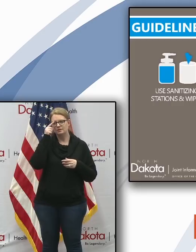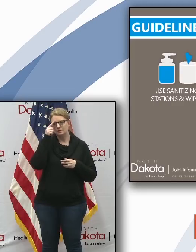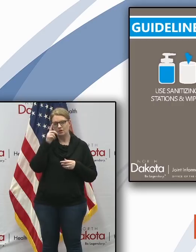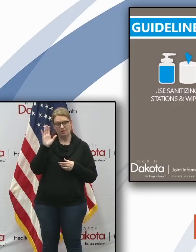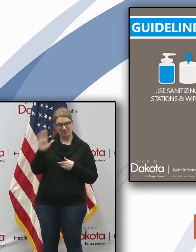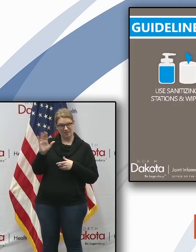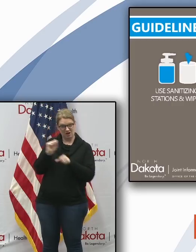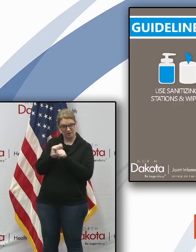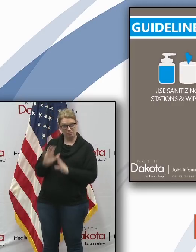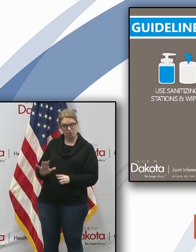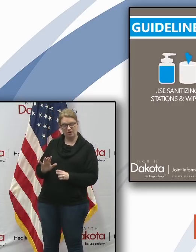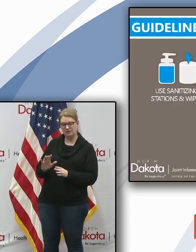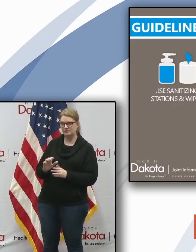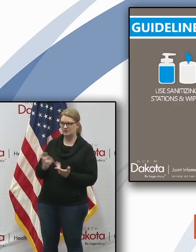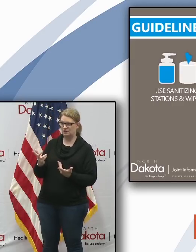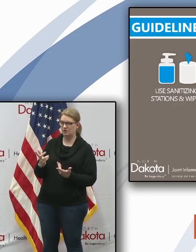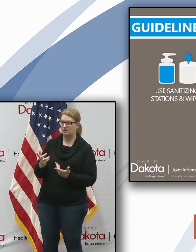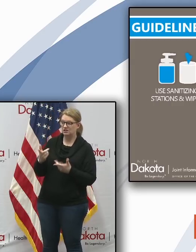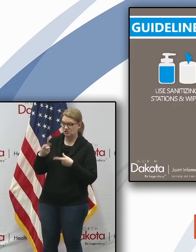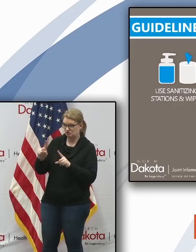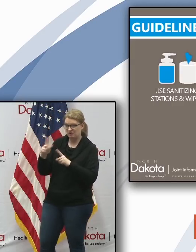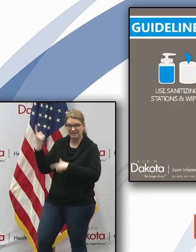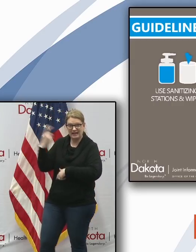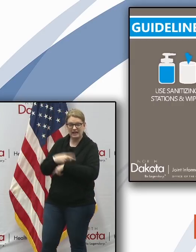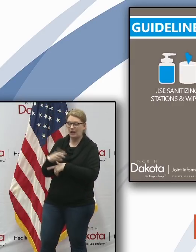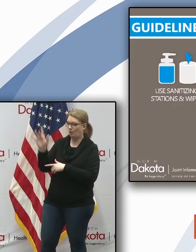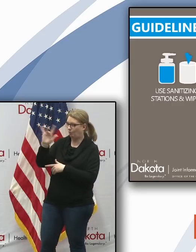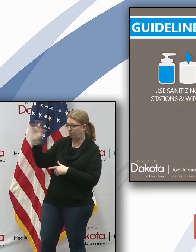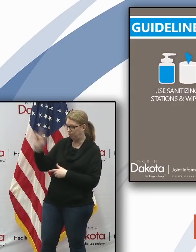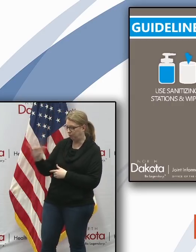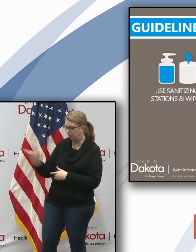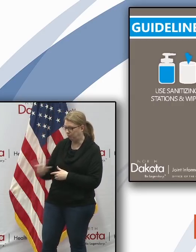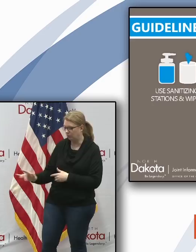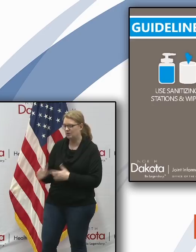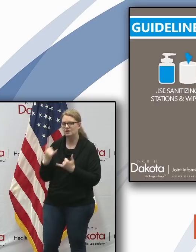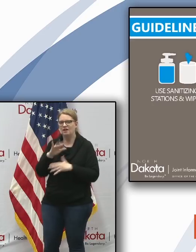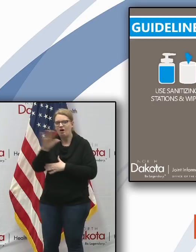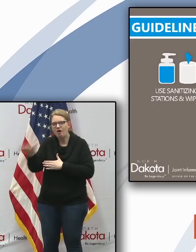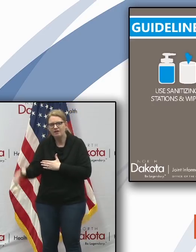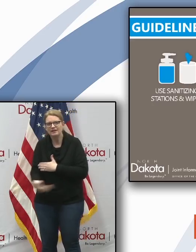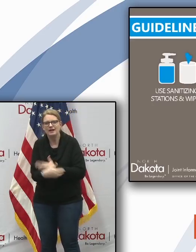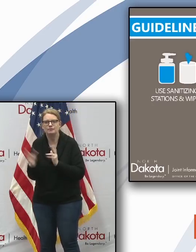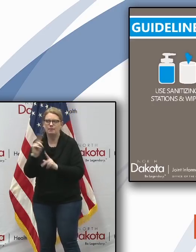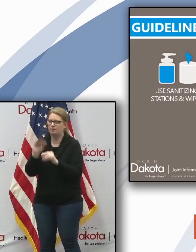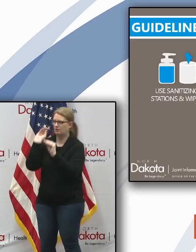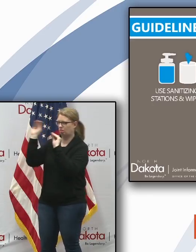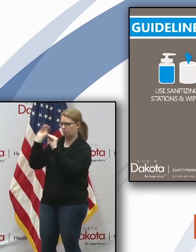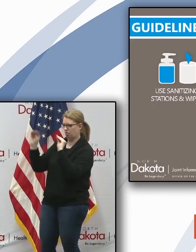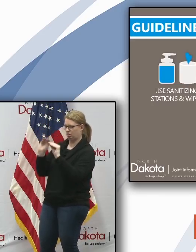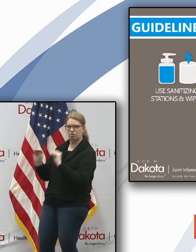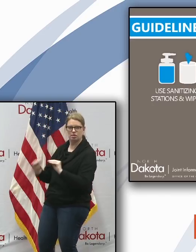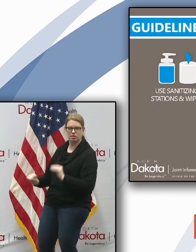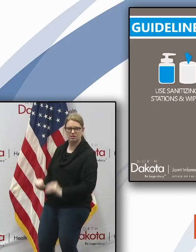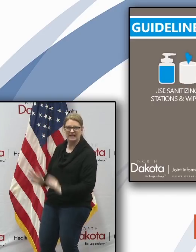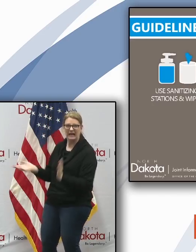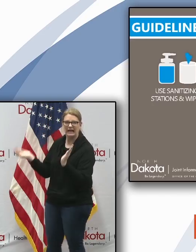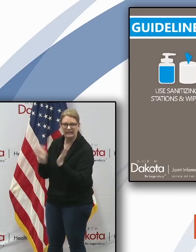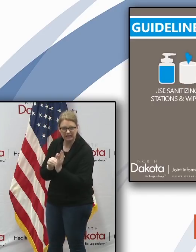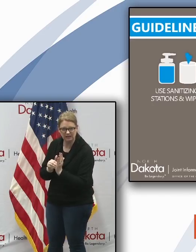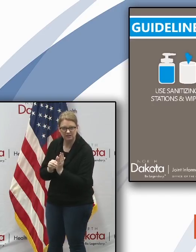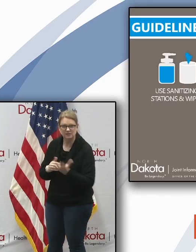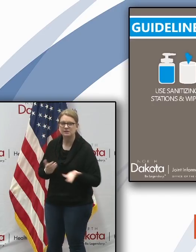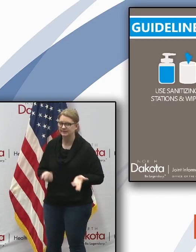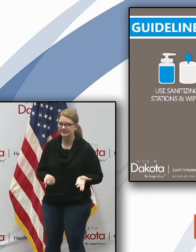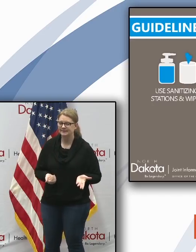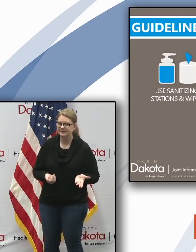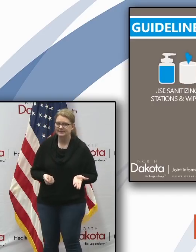out when the shelves are cleaned out during the day people are working there all night long to restock those shelves and of course we